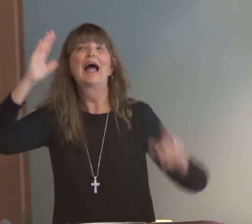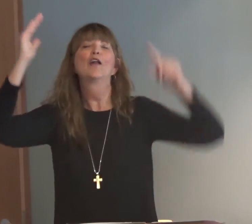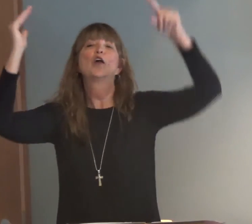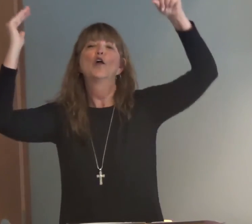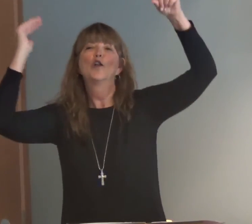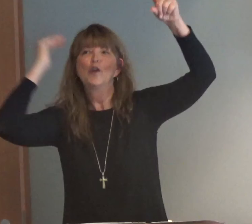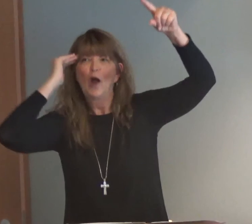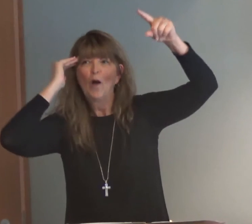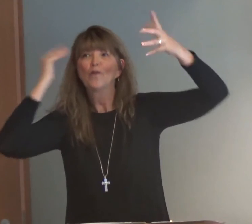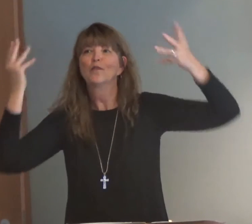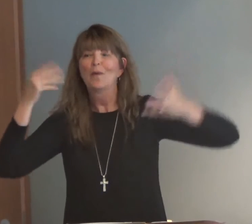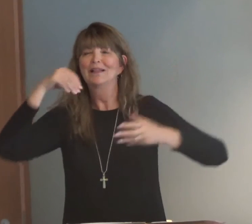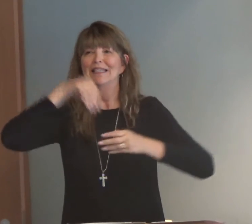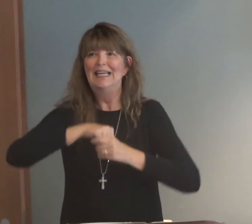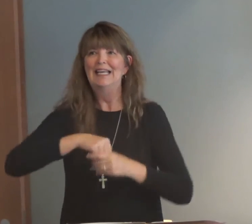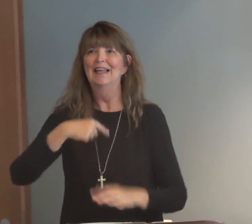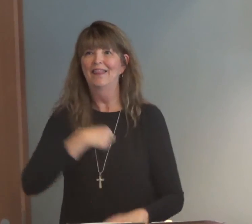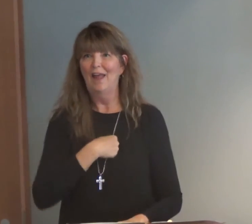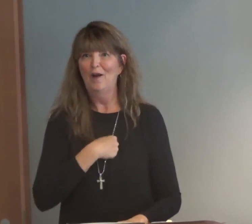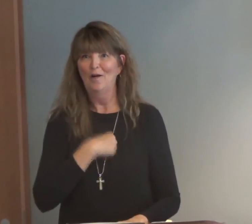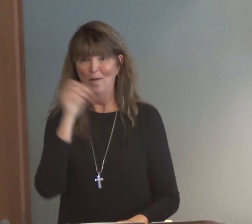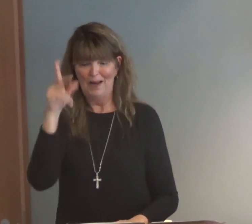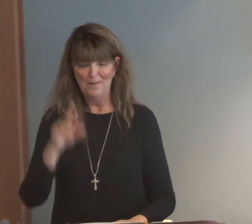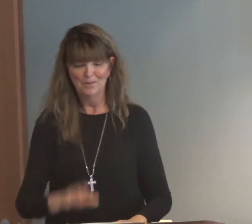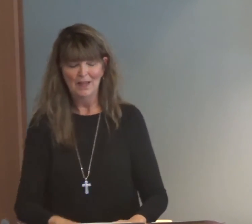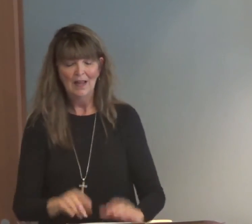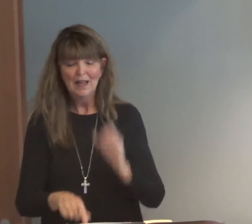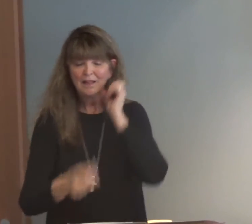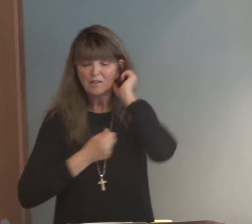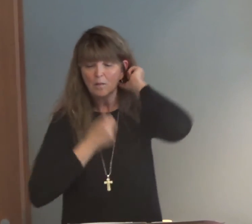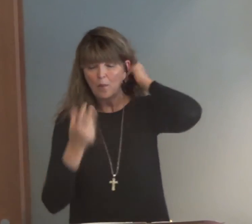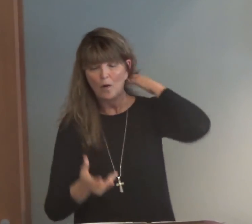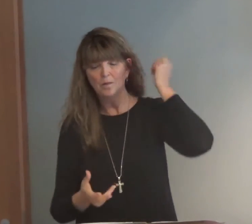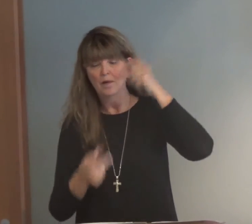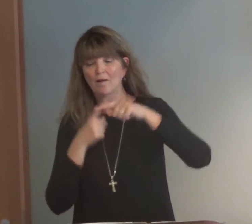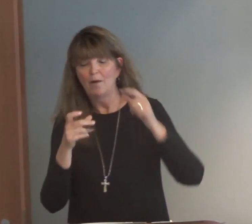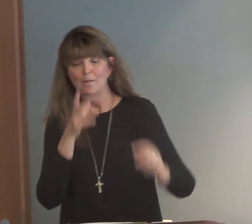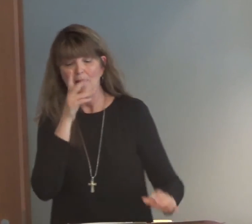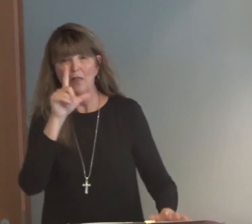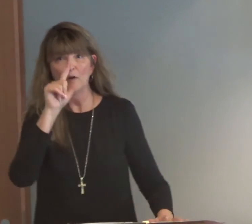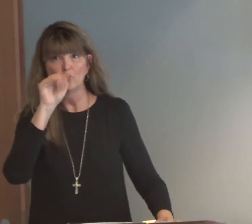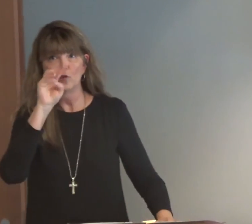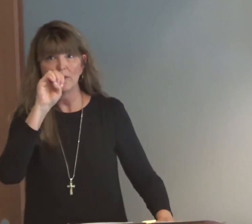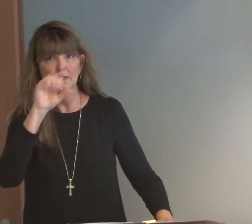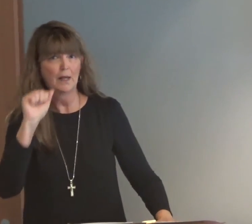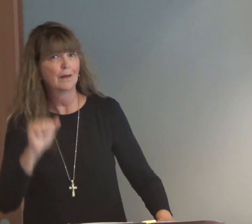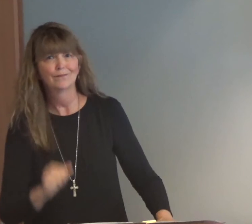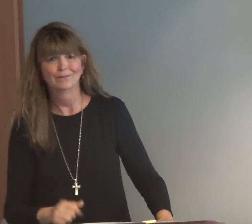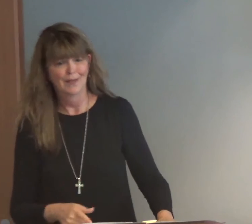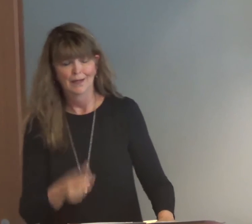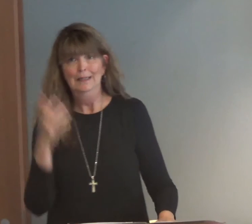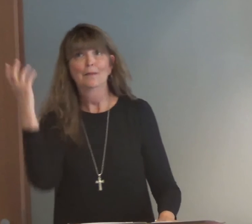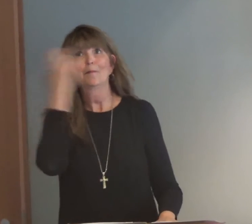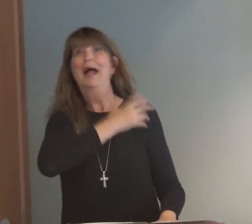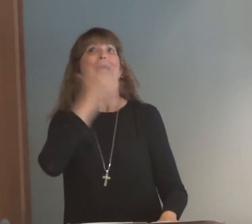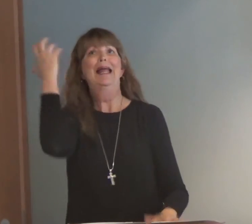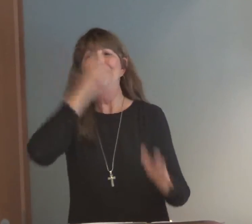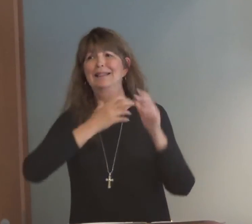thing is about the heart. God knows what's in our hearts. So here's a quote from Mother Teresa that's